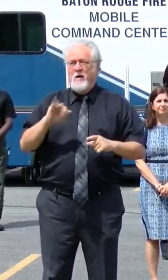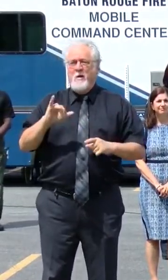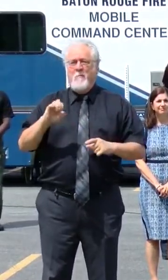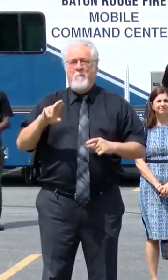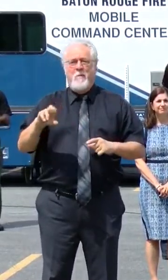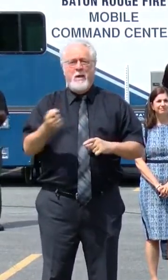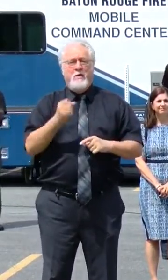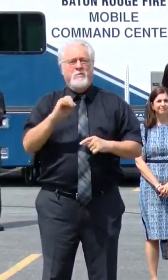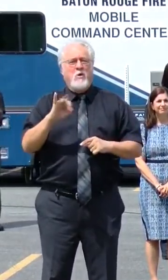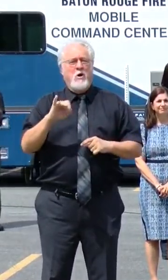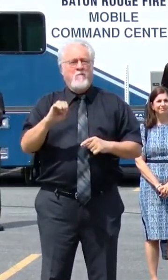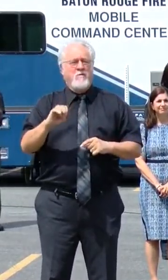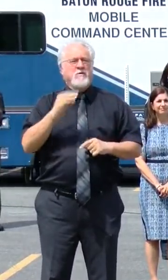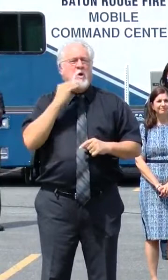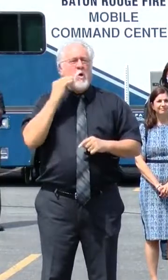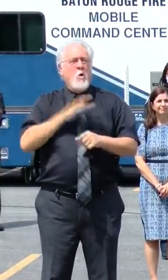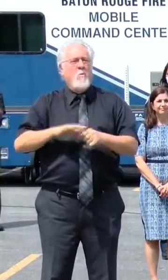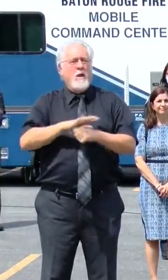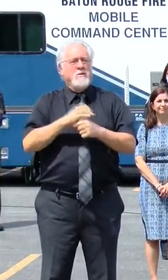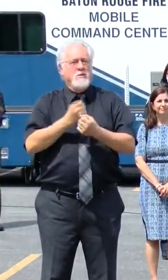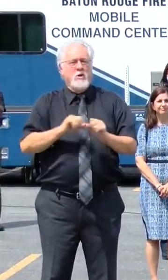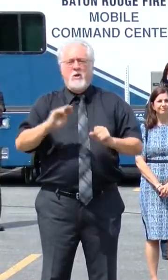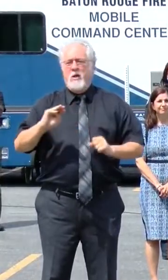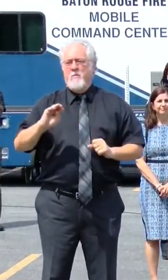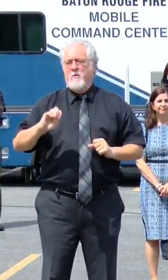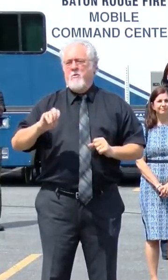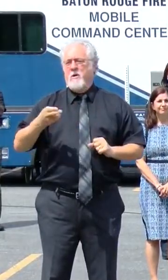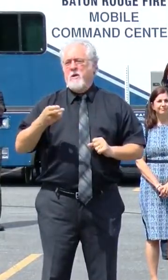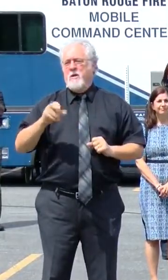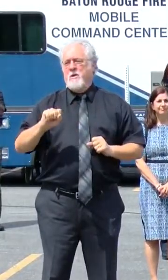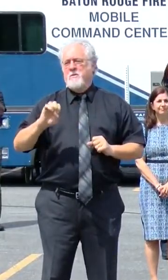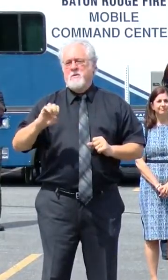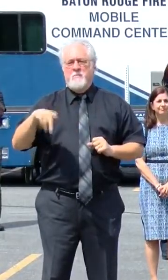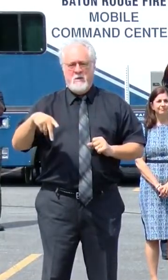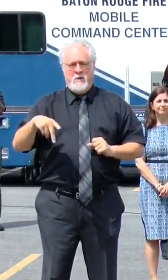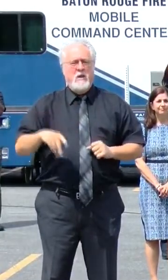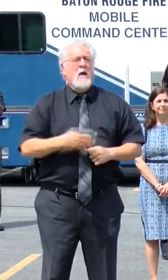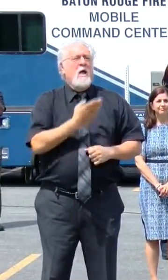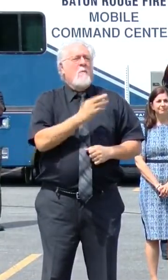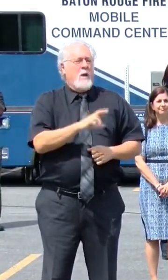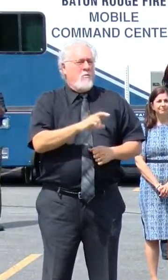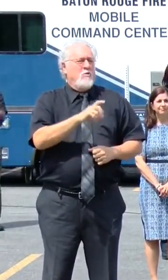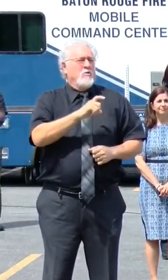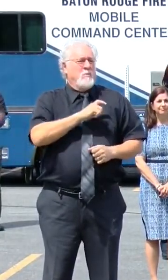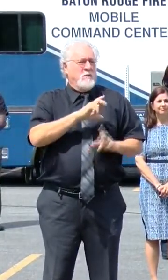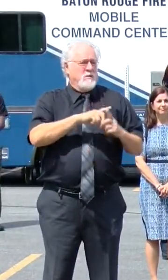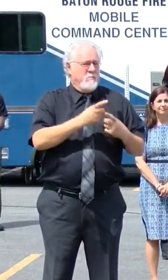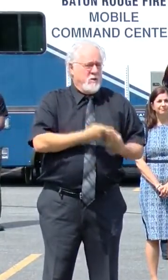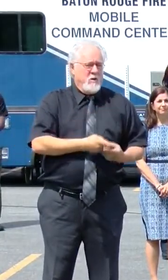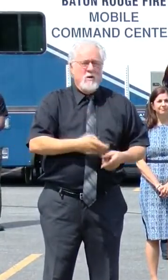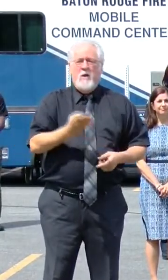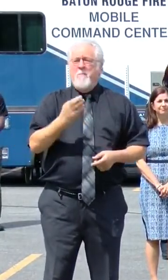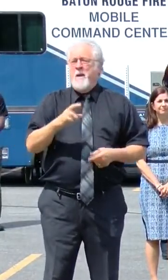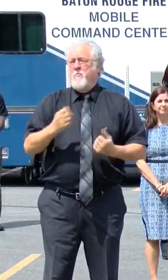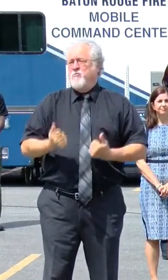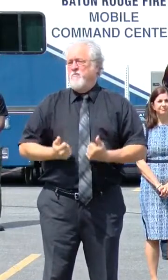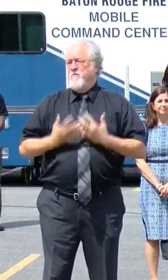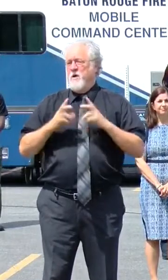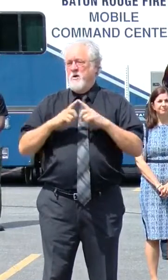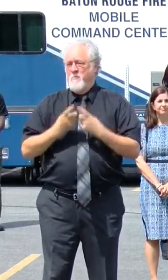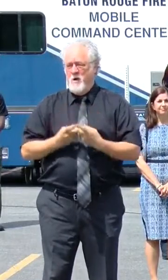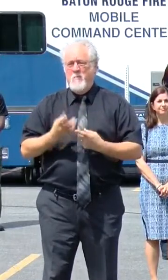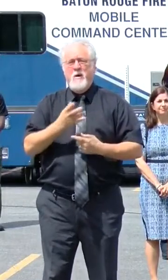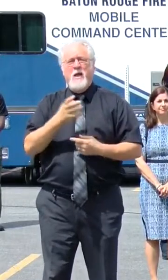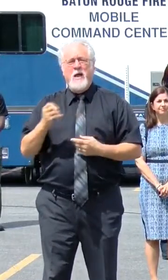Office of Homeland Security are here, the Baton Rouge Police Department, the Baton Rouge Fire Department,